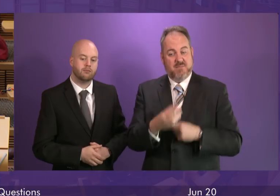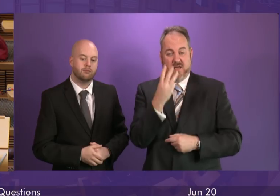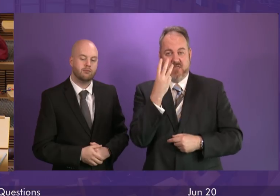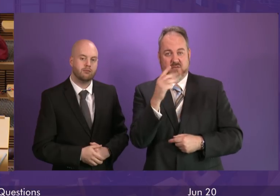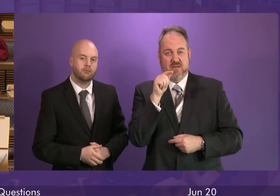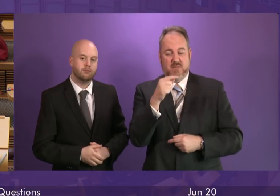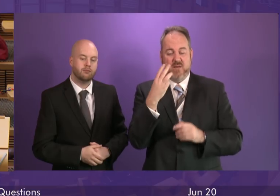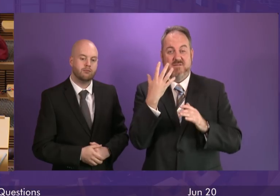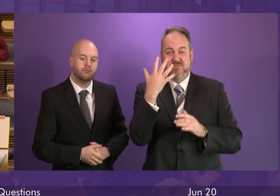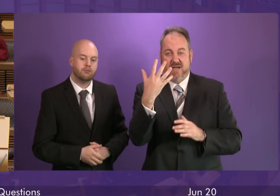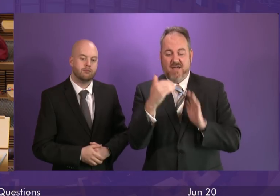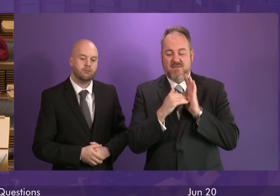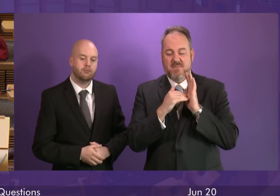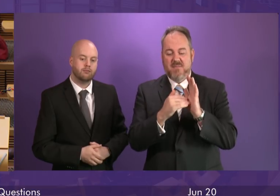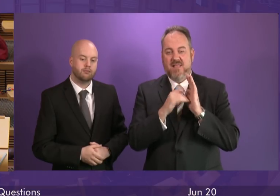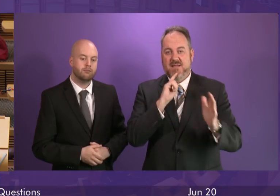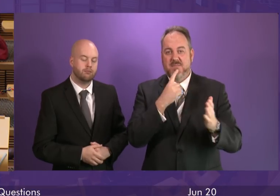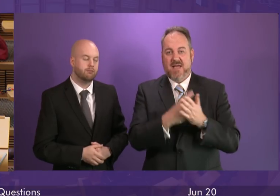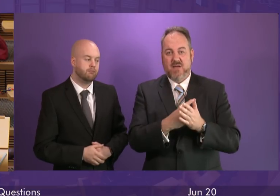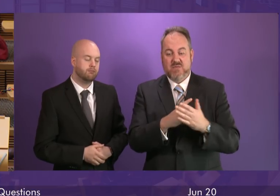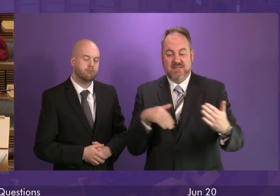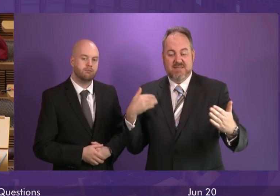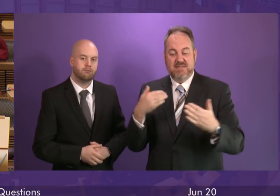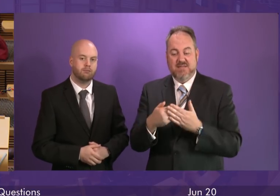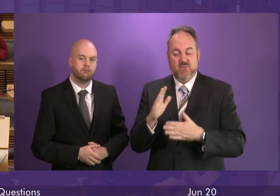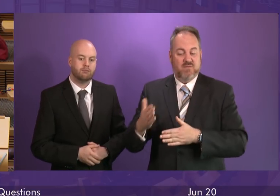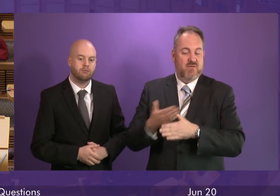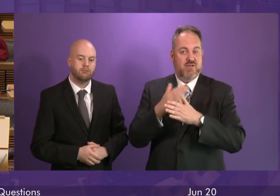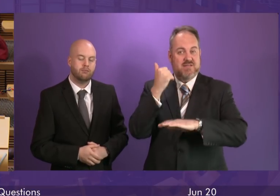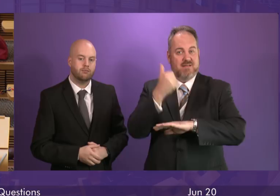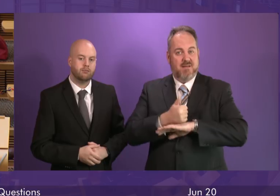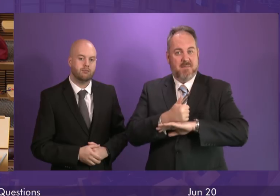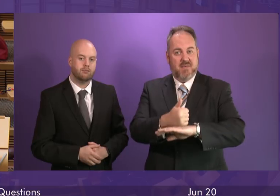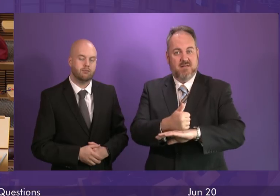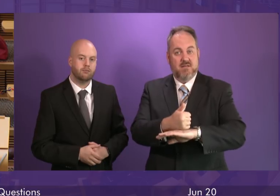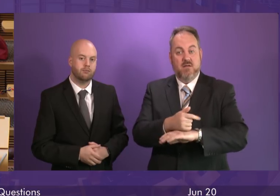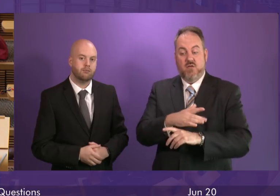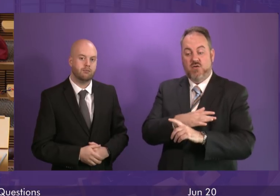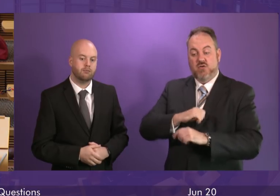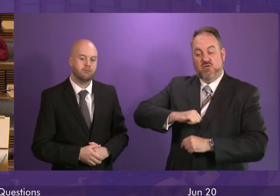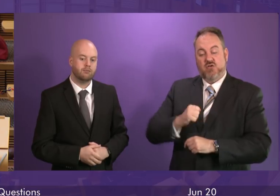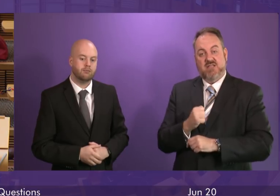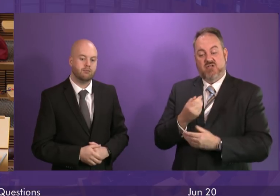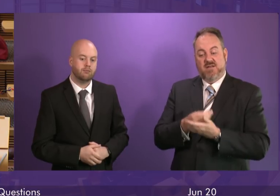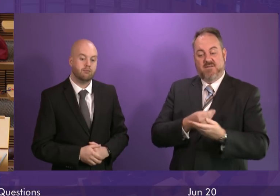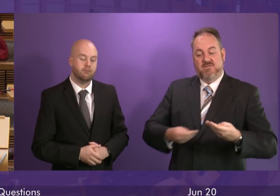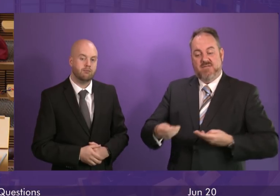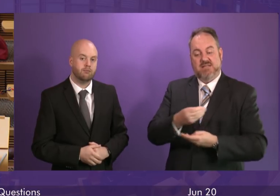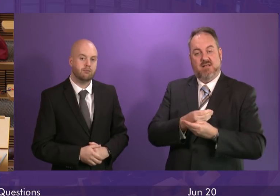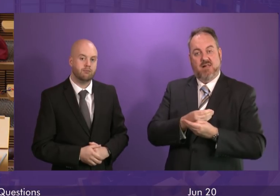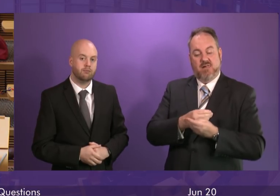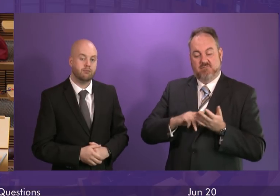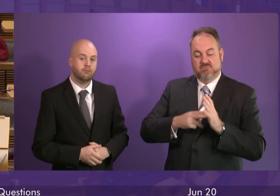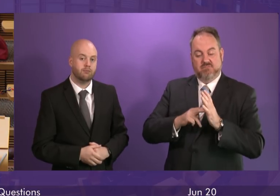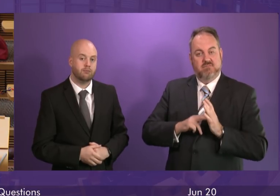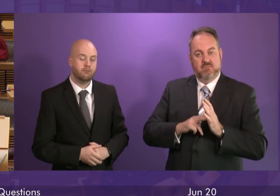it was introduced. And just last month the Scottish Fiscal Commission revealed that the Scottish Government has no plans to change the